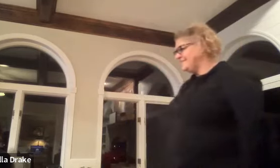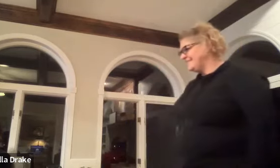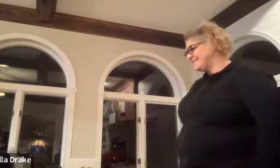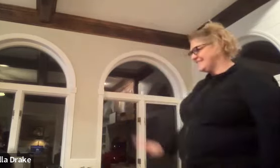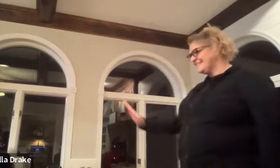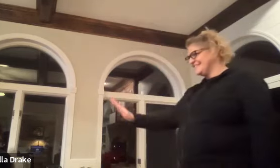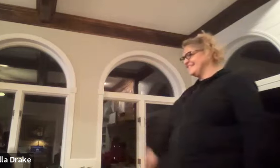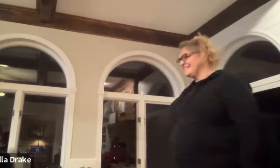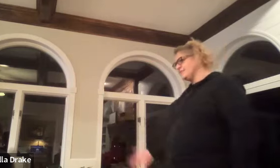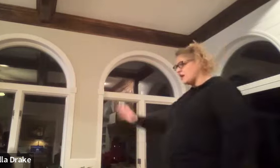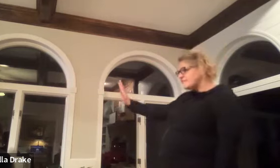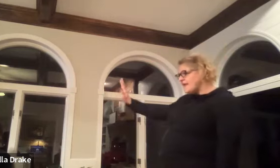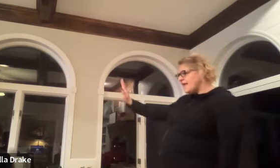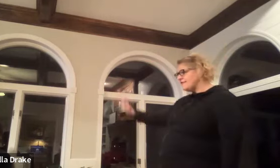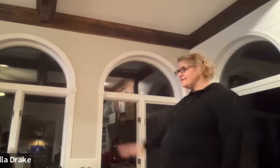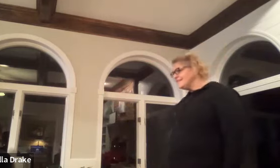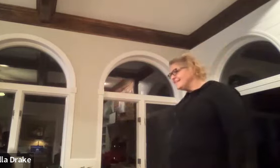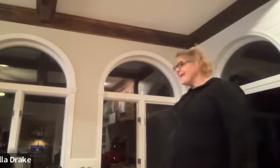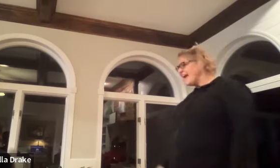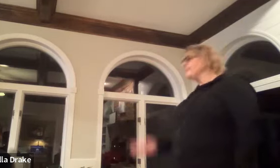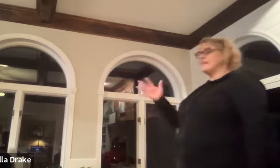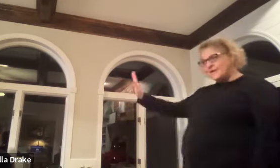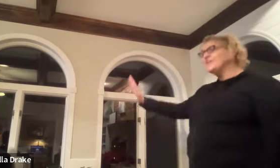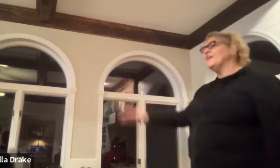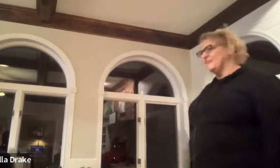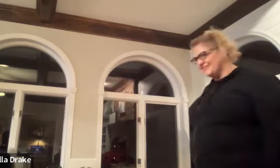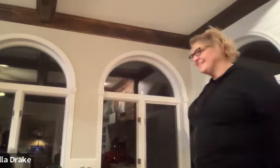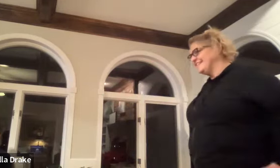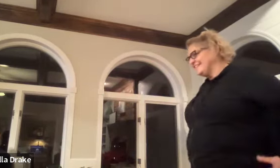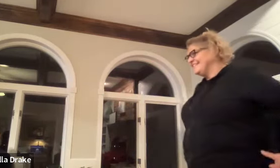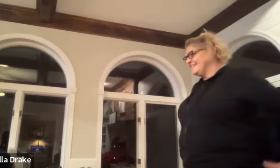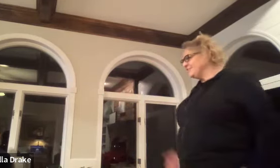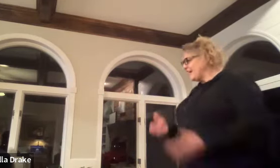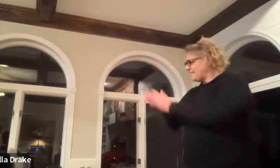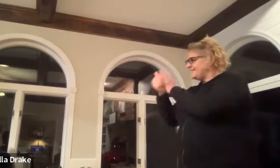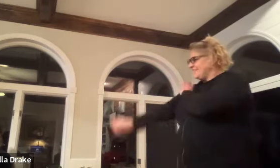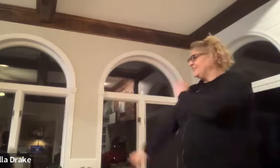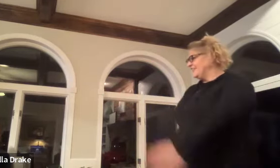talk to the hand talk to the hand yeah leave me alone you got that down good